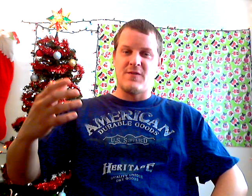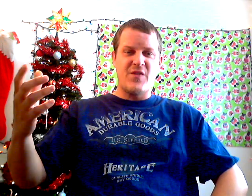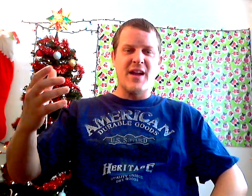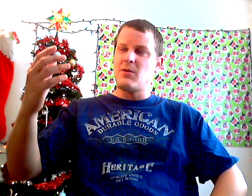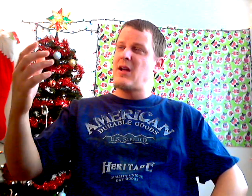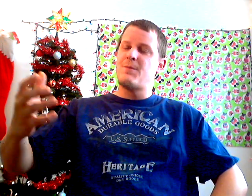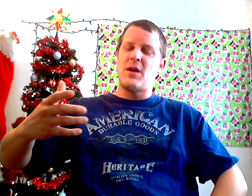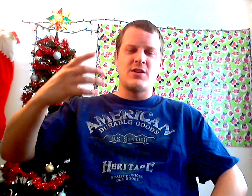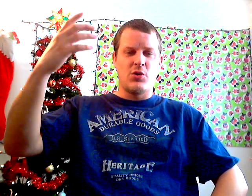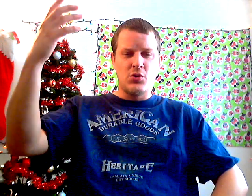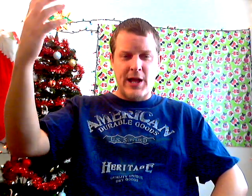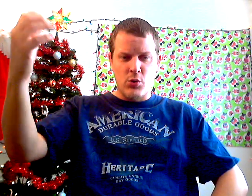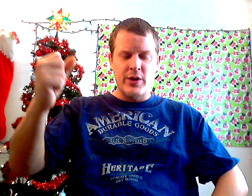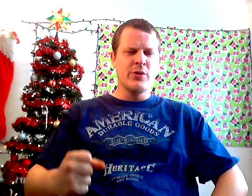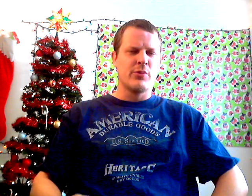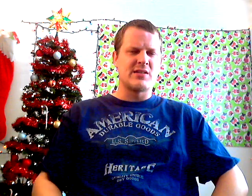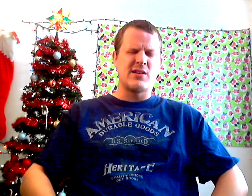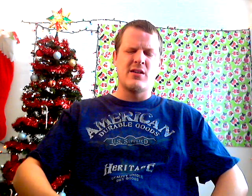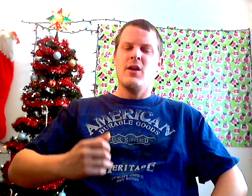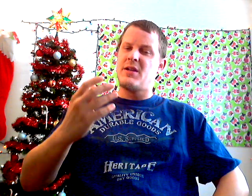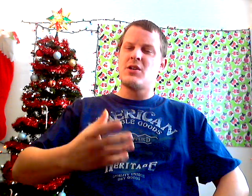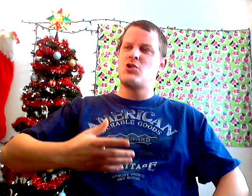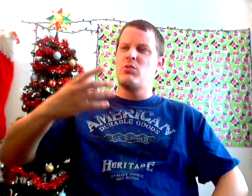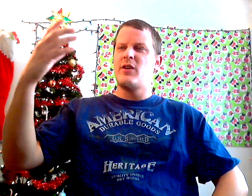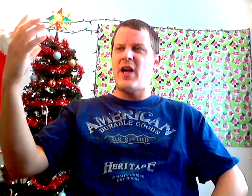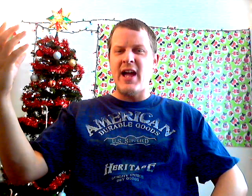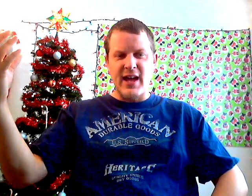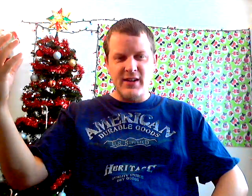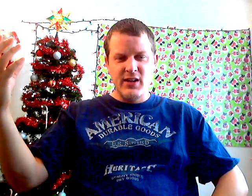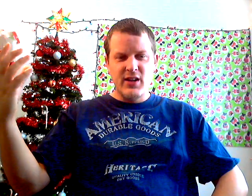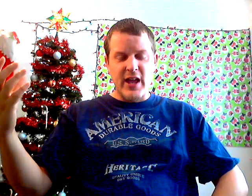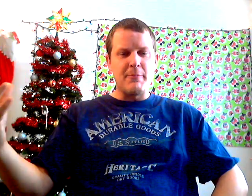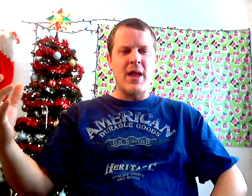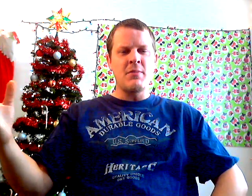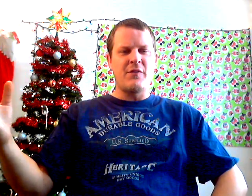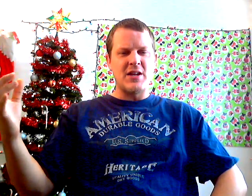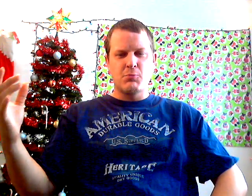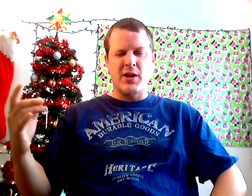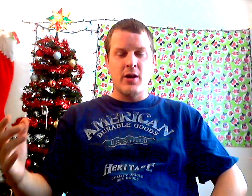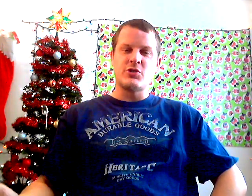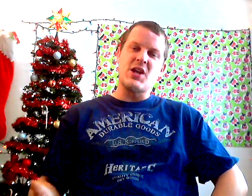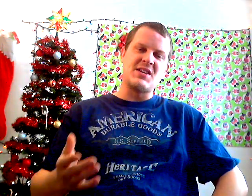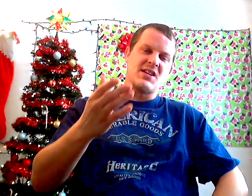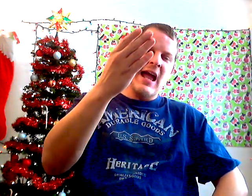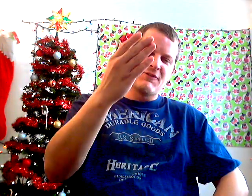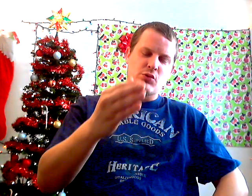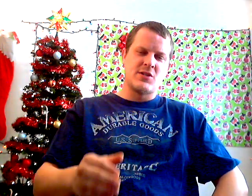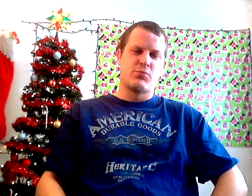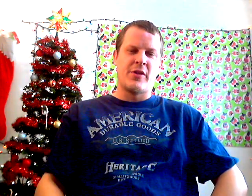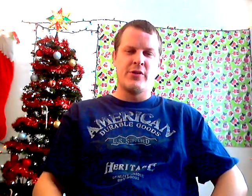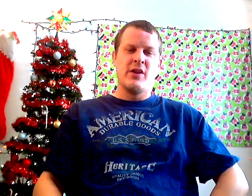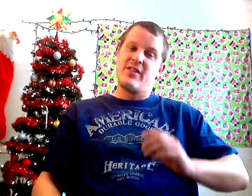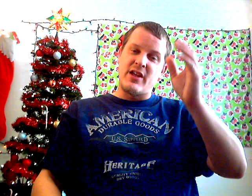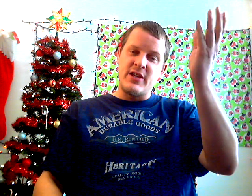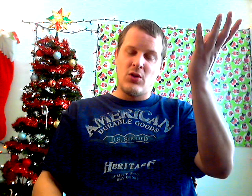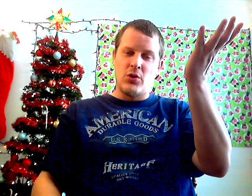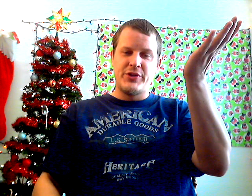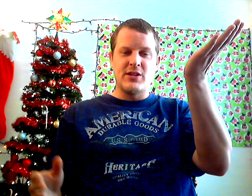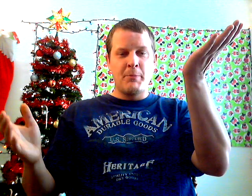In fact, it might have made it a whole lot more interesting because you would have had a babyface Bret Hart chasing after his brother, the heel holding the